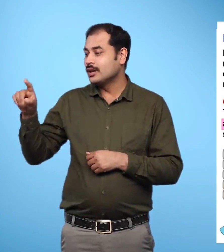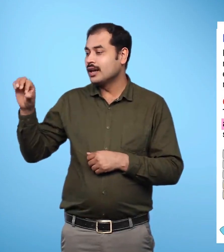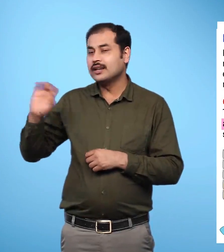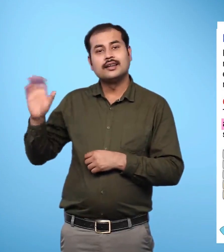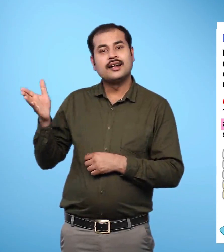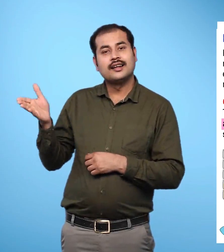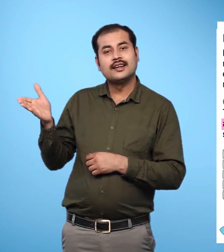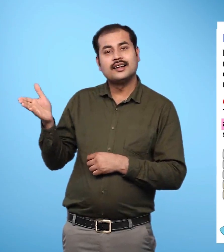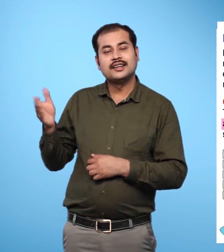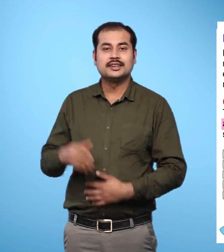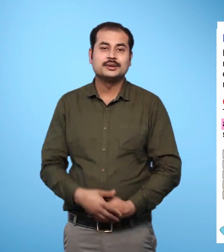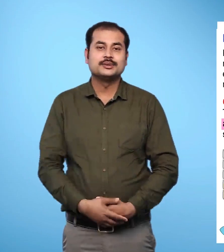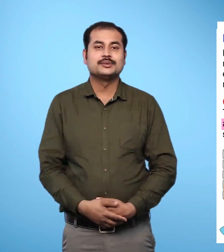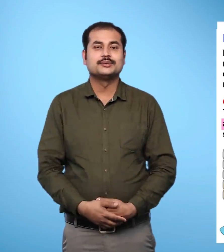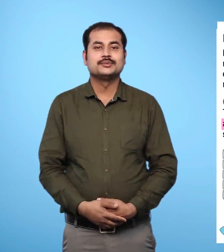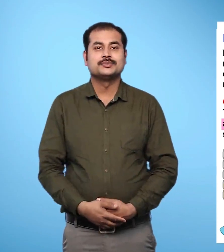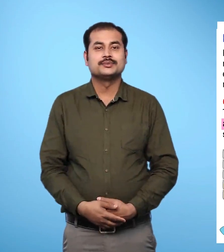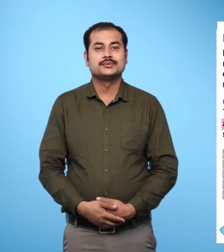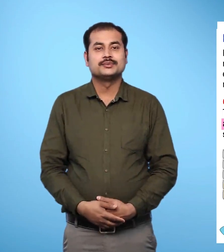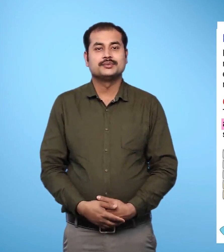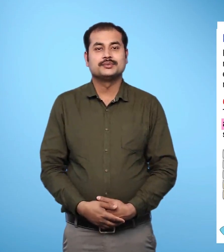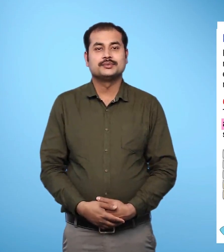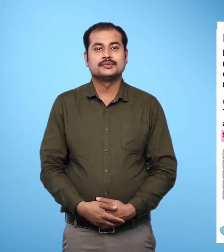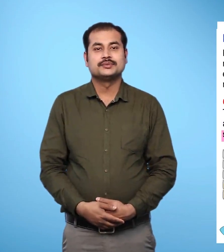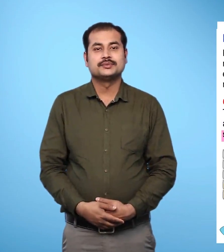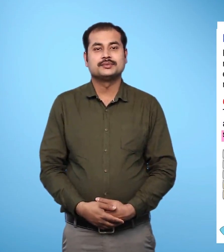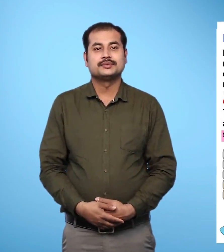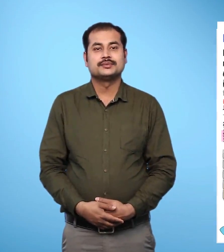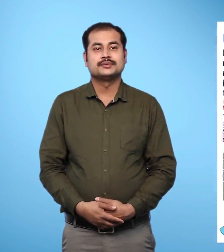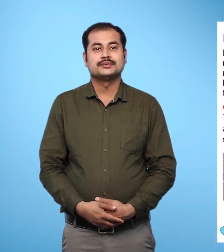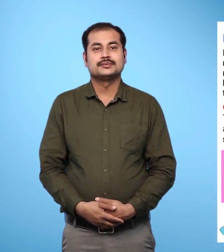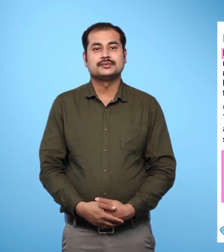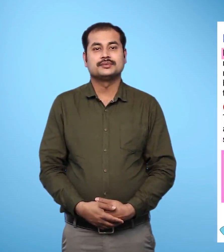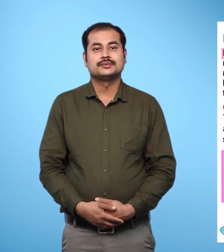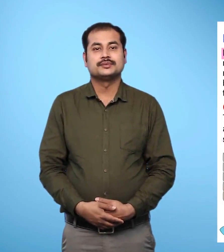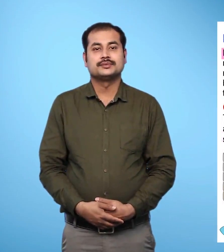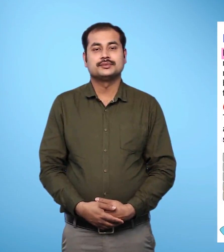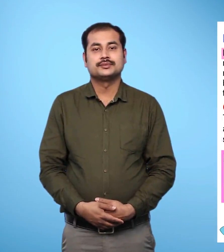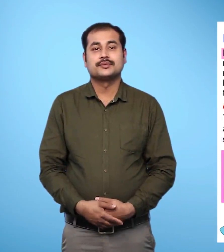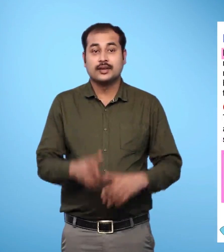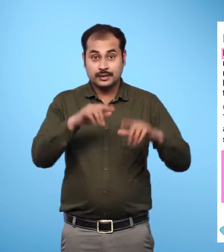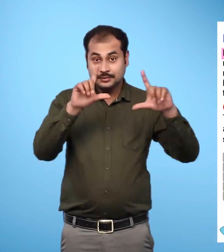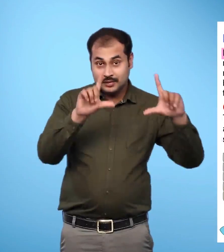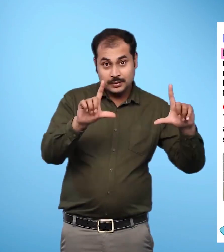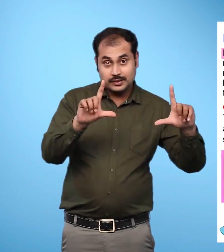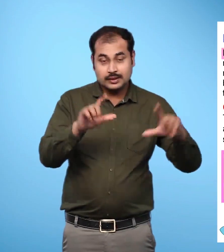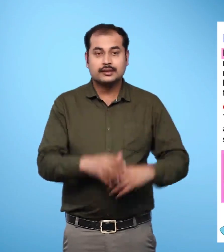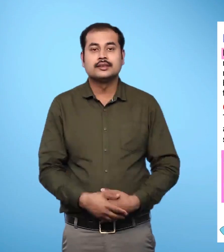answer 19 is written in the writing space. Picture in part 6 shows